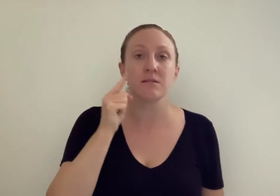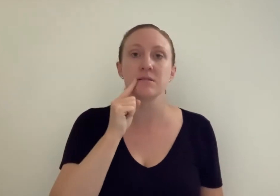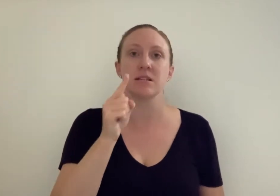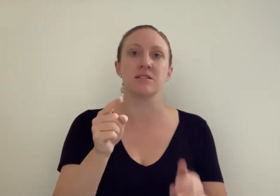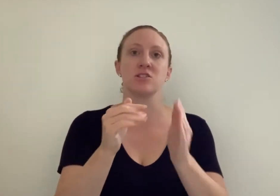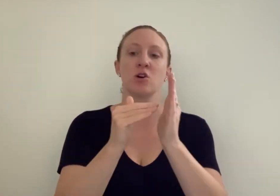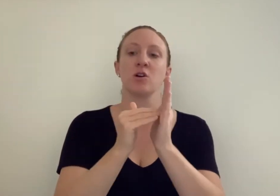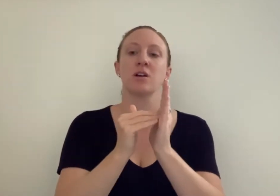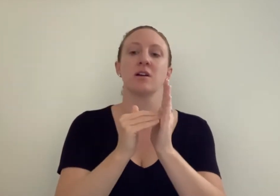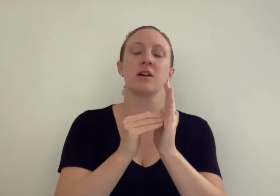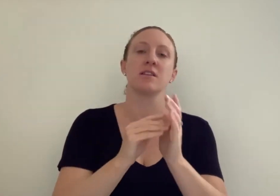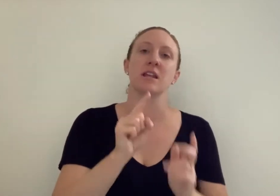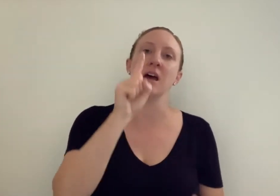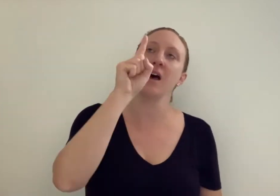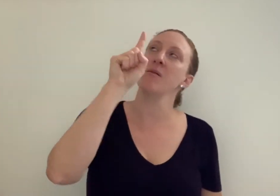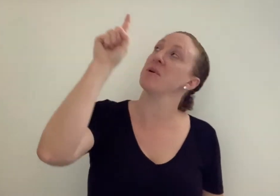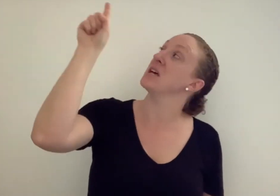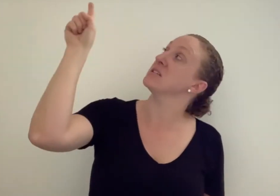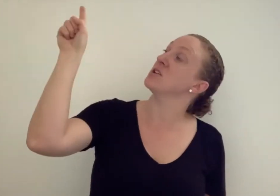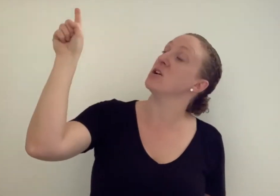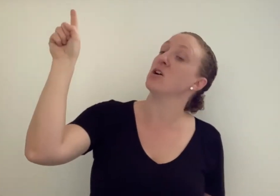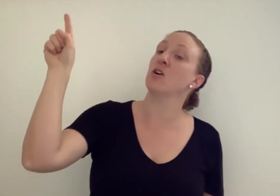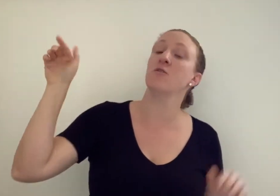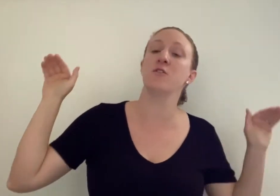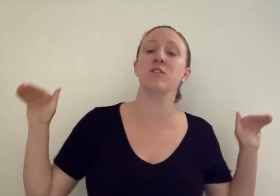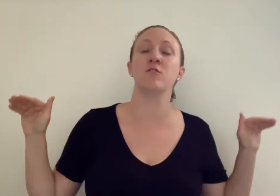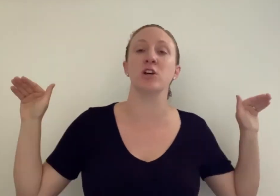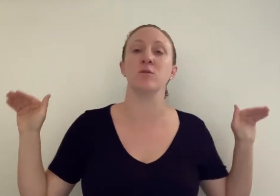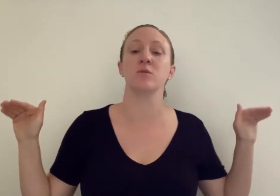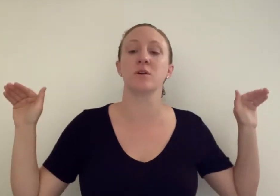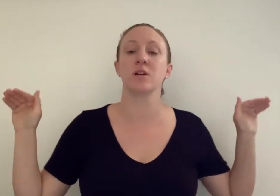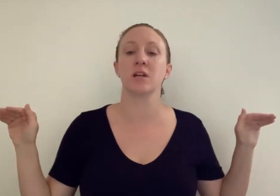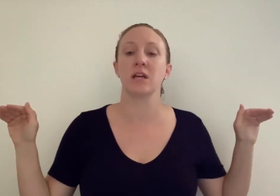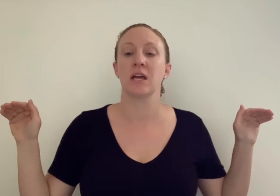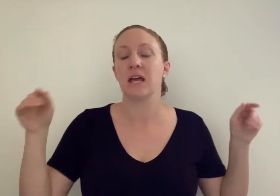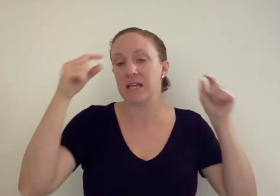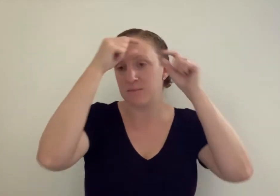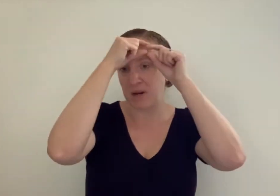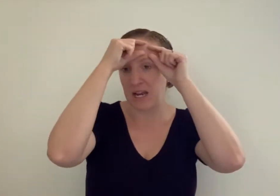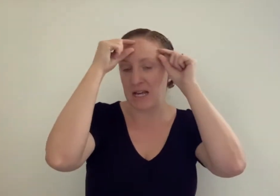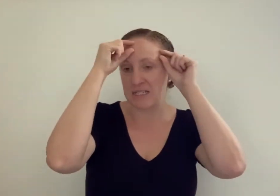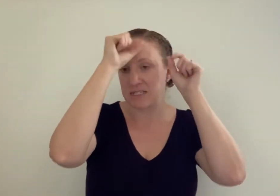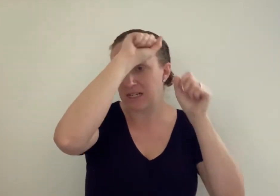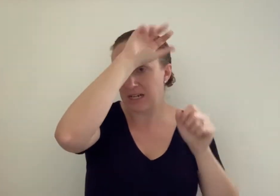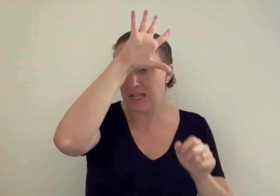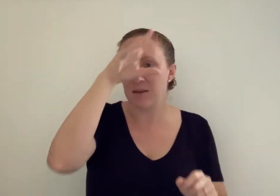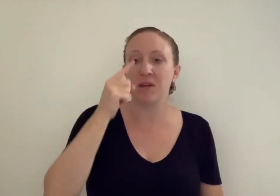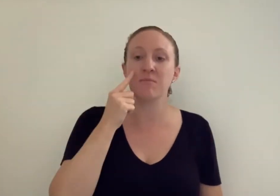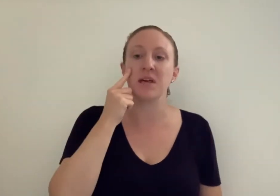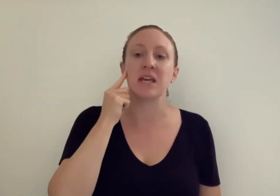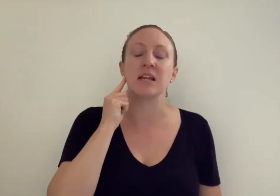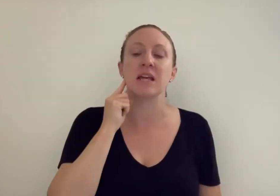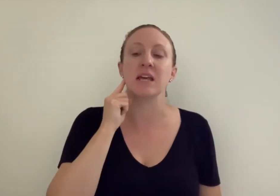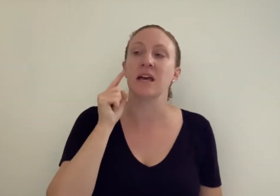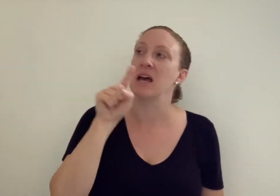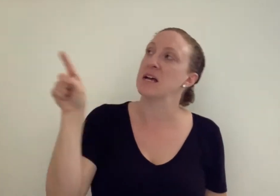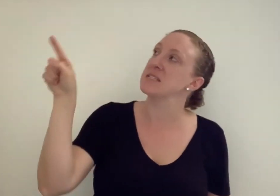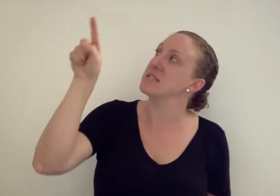said Sog, then up and off he flew, his plaster gleaming pinkly as he